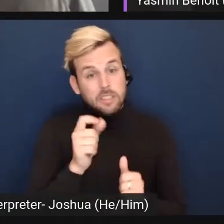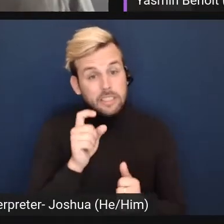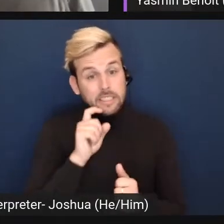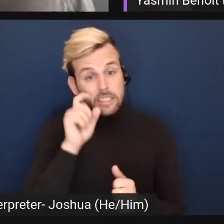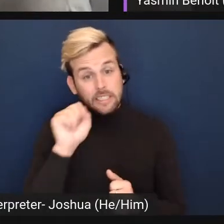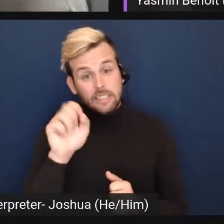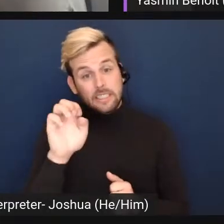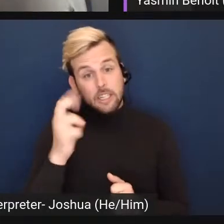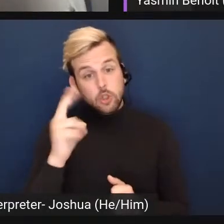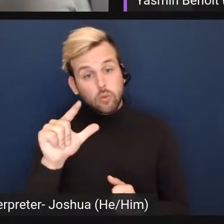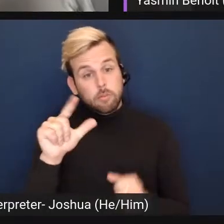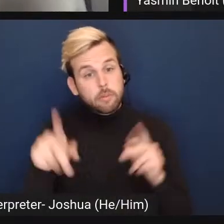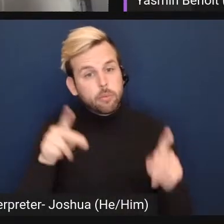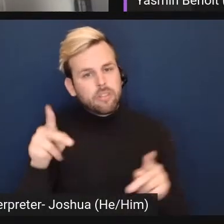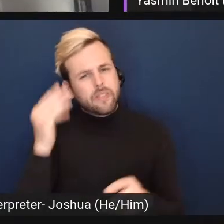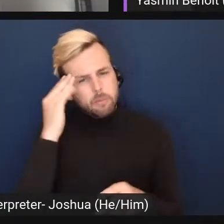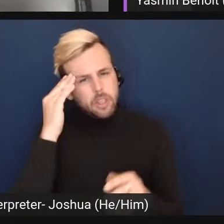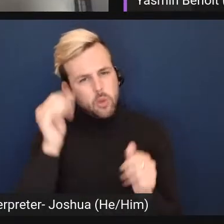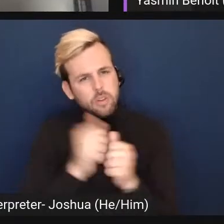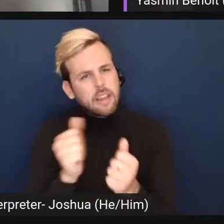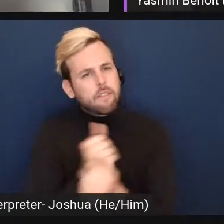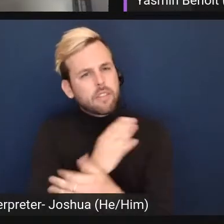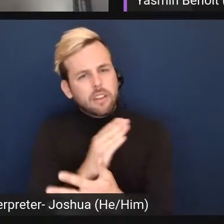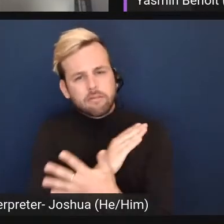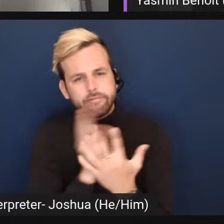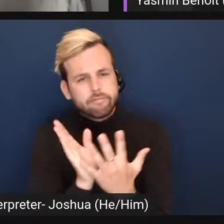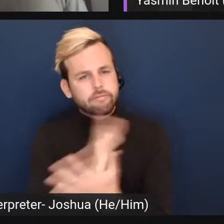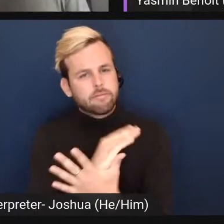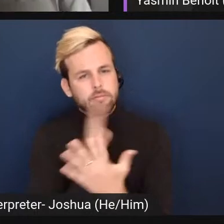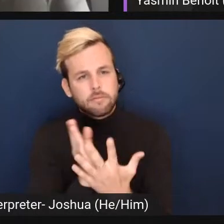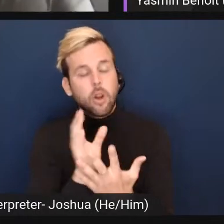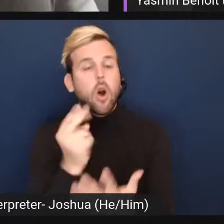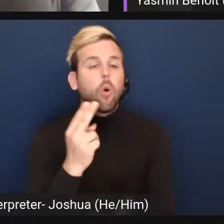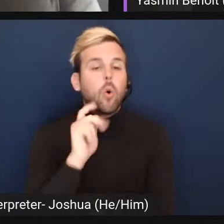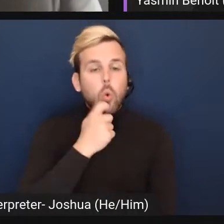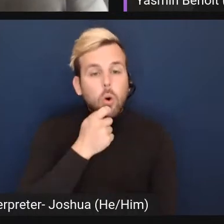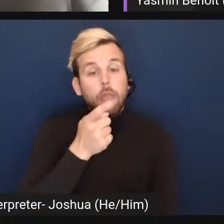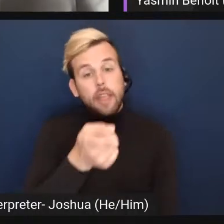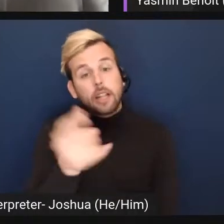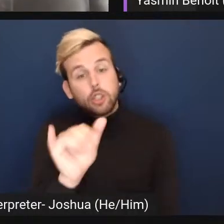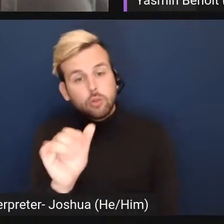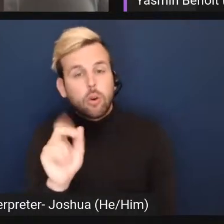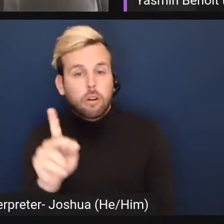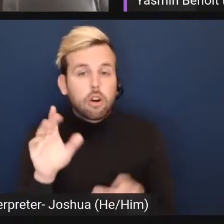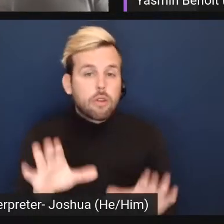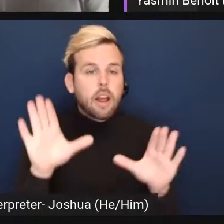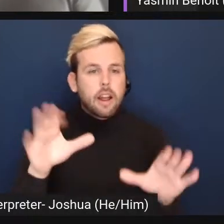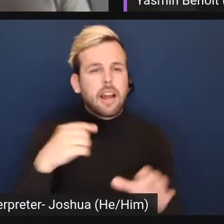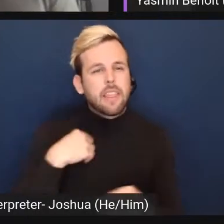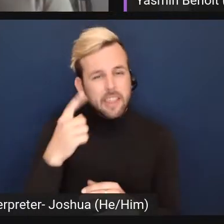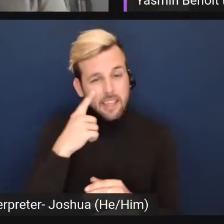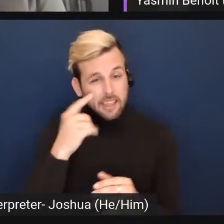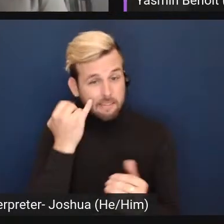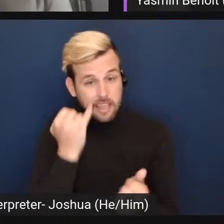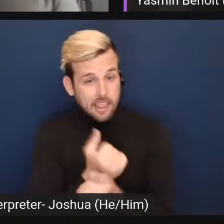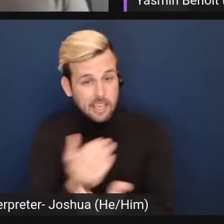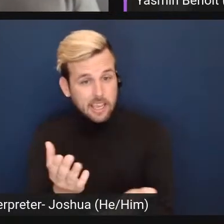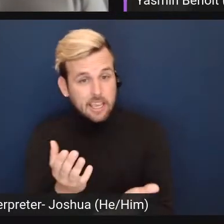people are familiar with everything else in sexuality being a spectrum. So they're like, oh, cool. This is too great. Like, I think if anything,